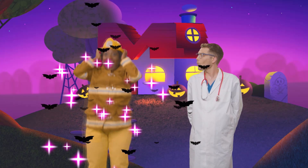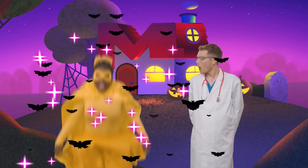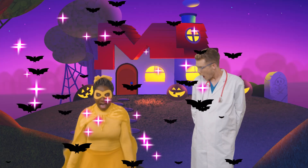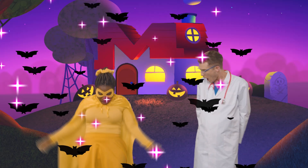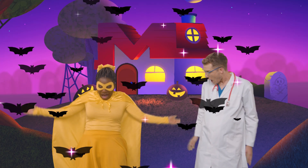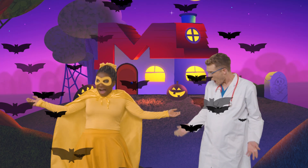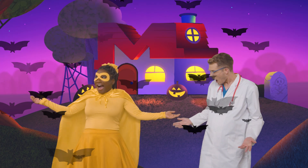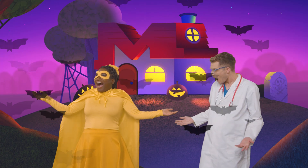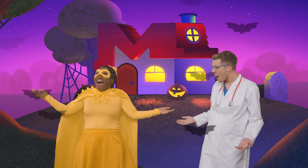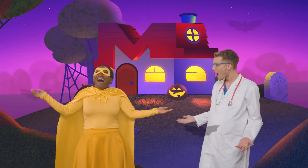Whoa!